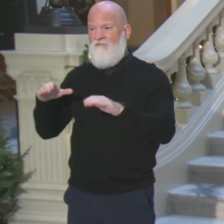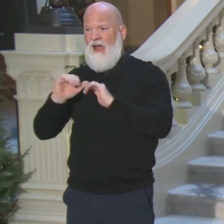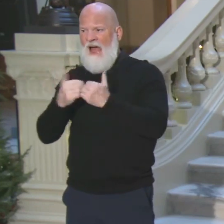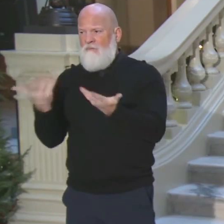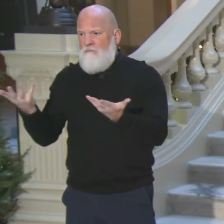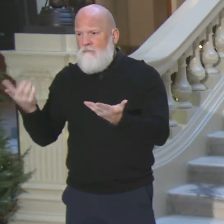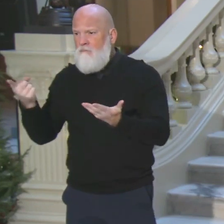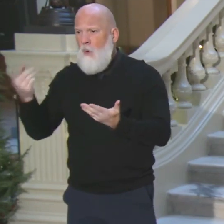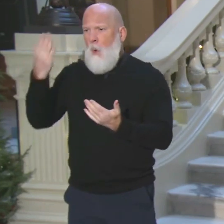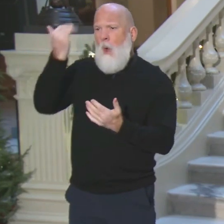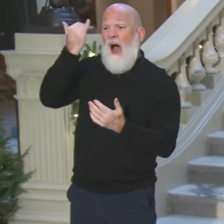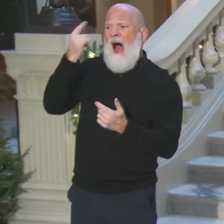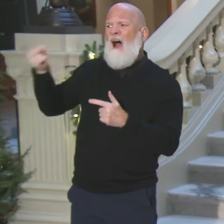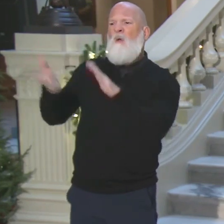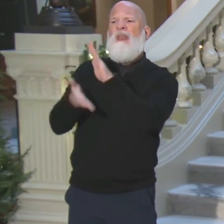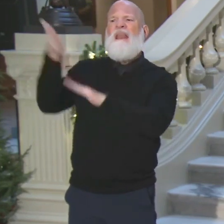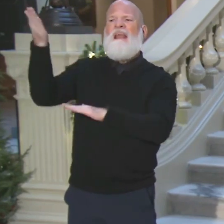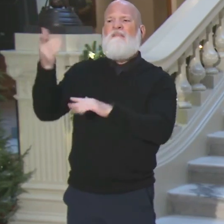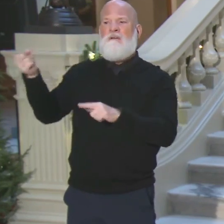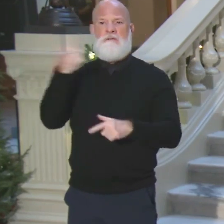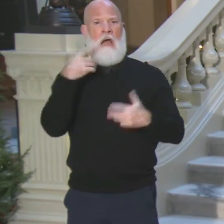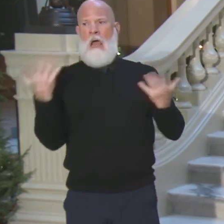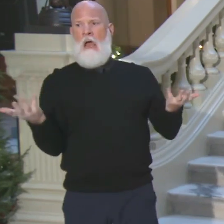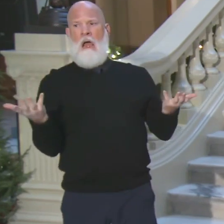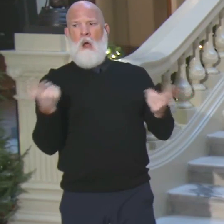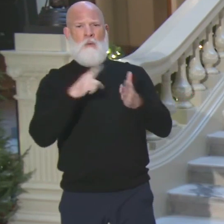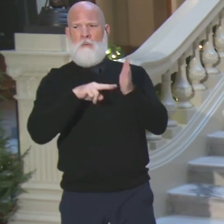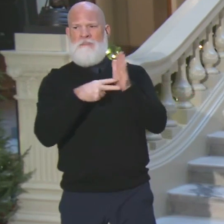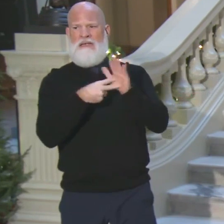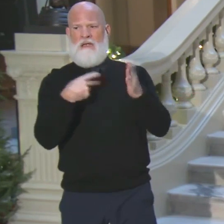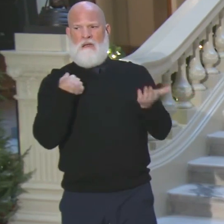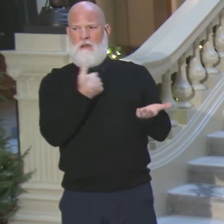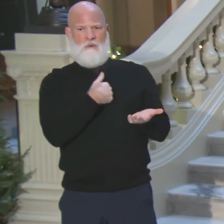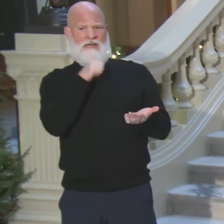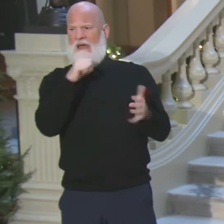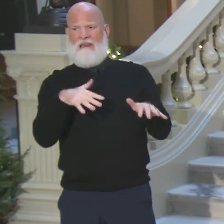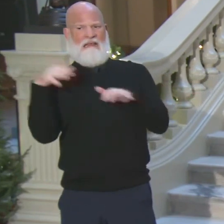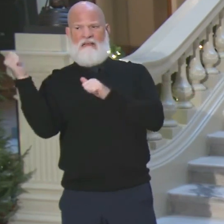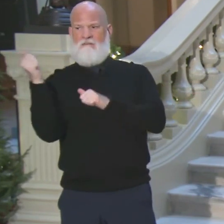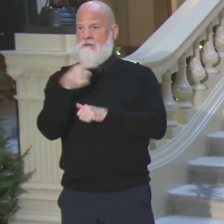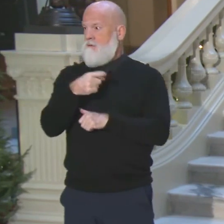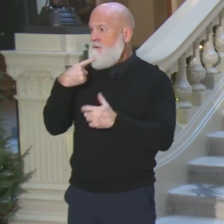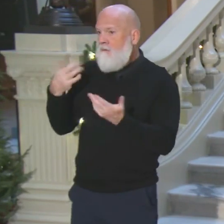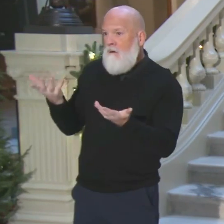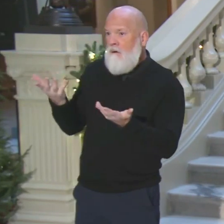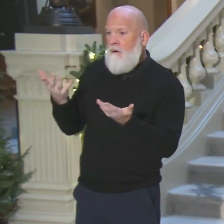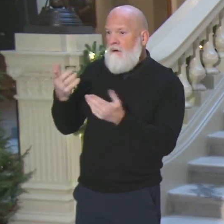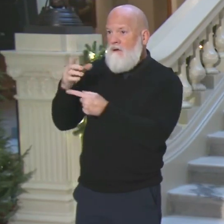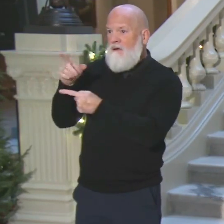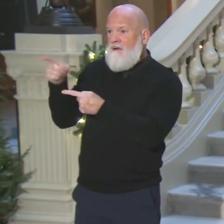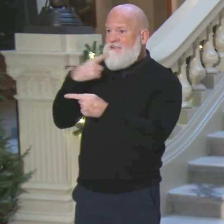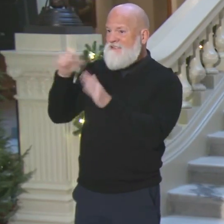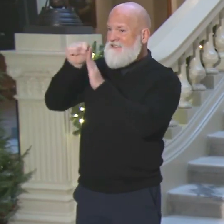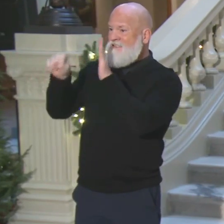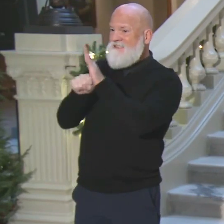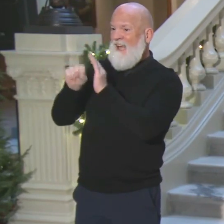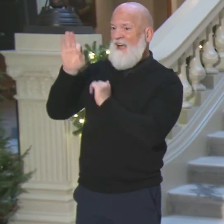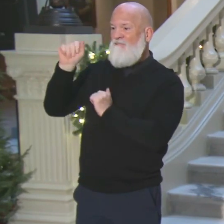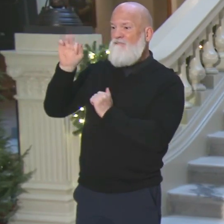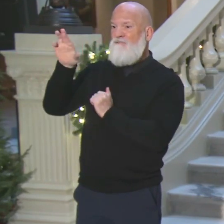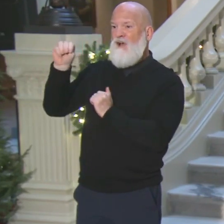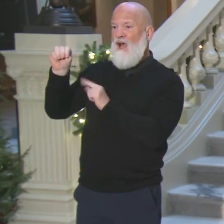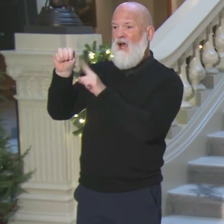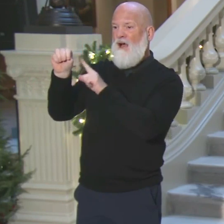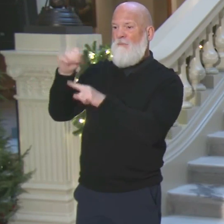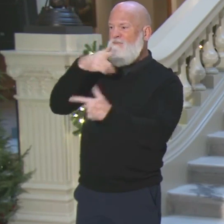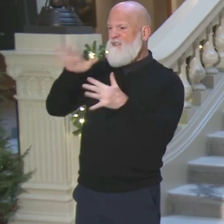'all knocking off? And he basically said, what do you mean we're not knocking off? he goes, well, from what we understand at State Farm, they are. So Rick got off that phone call.